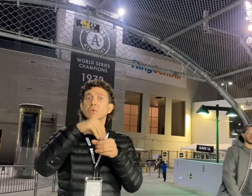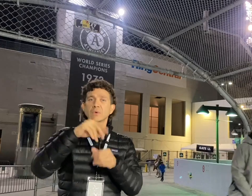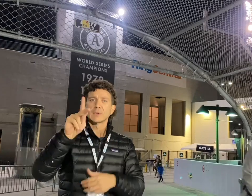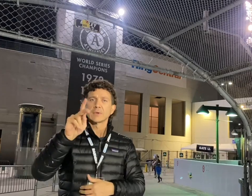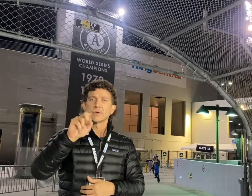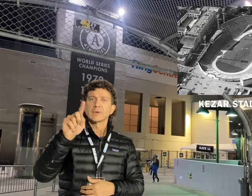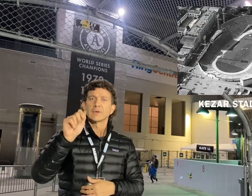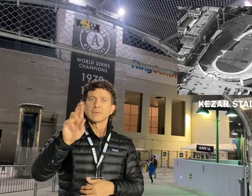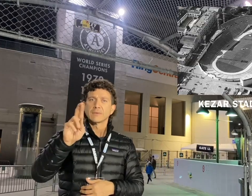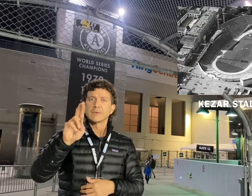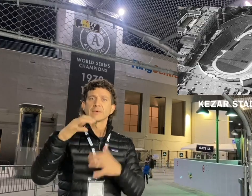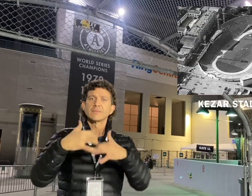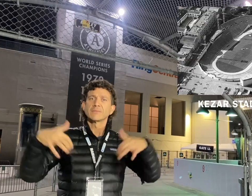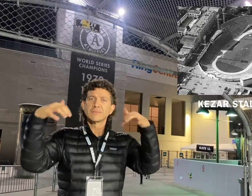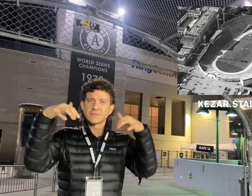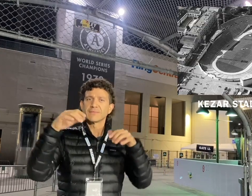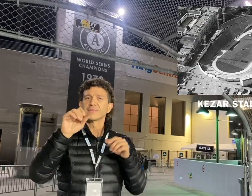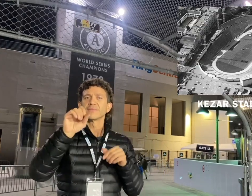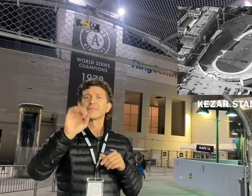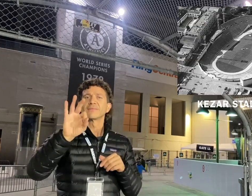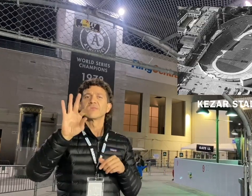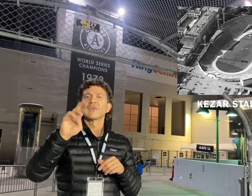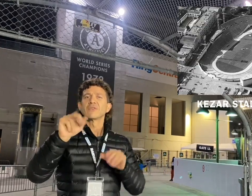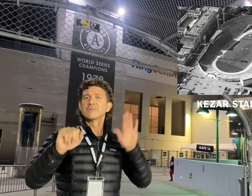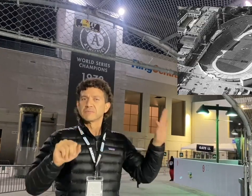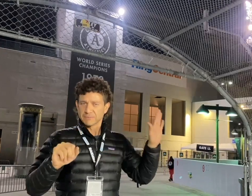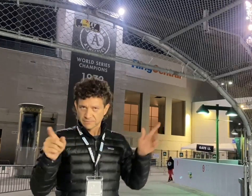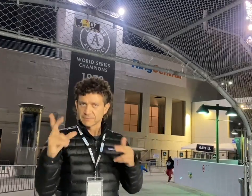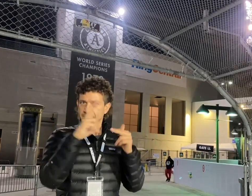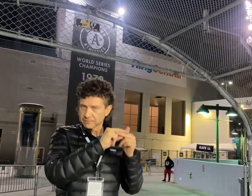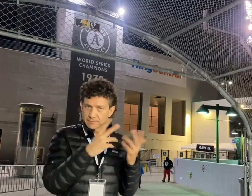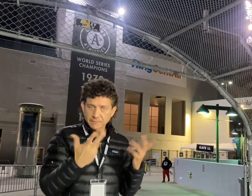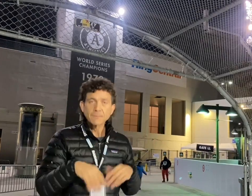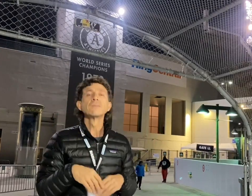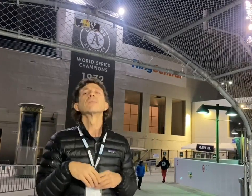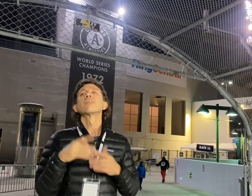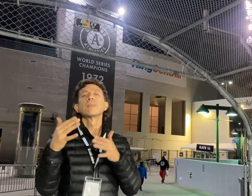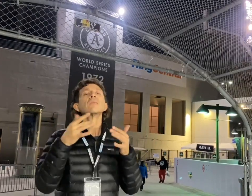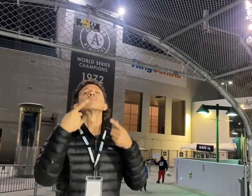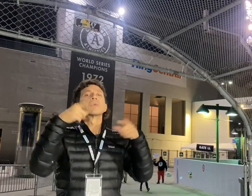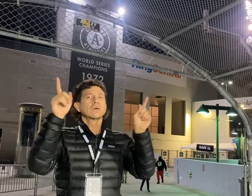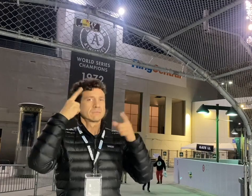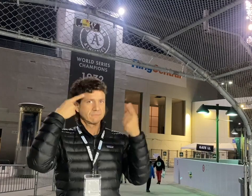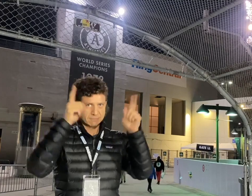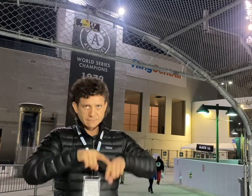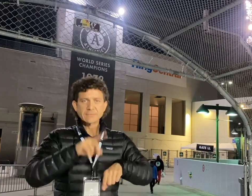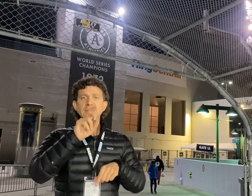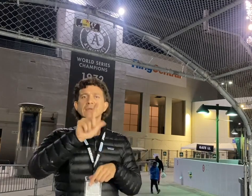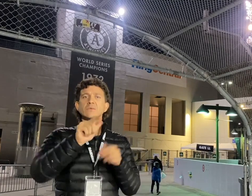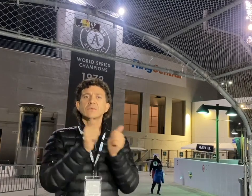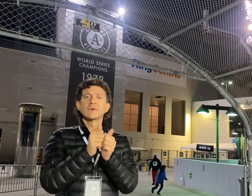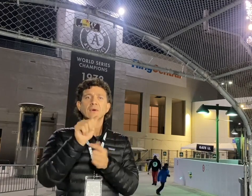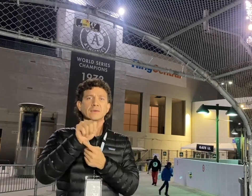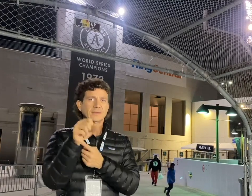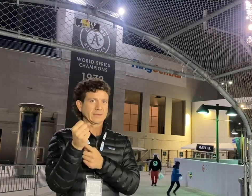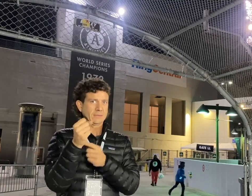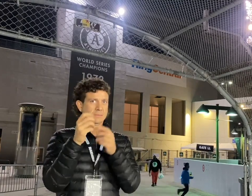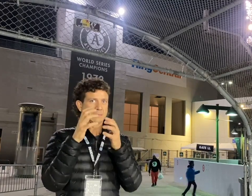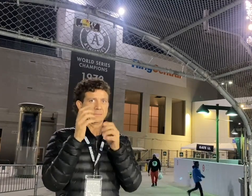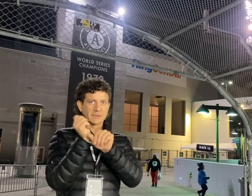including Kezar Stadium, home to the San Francisco 49ers. The team finally made an agreement with the A's to call